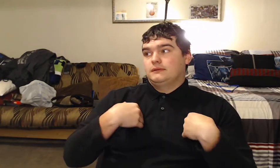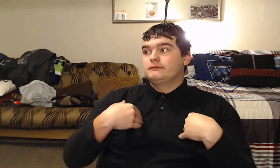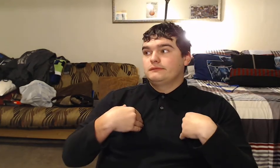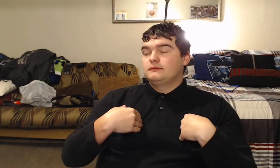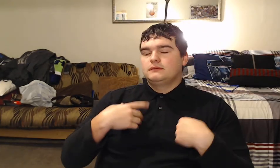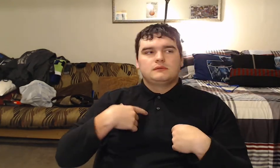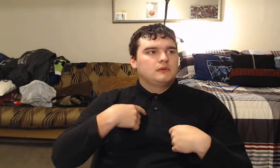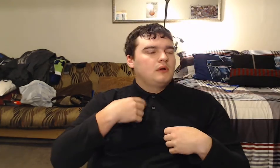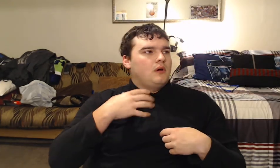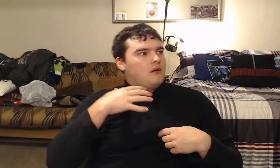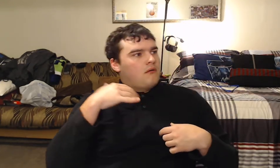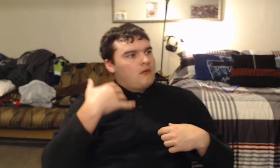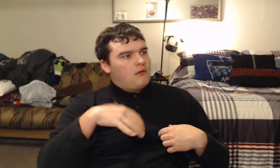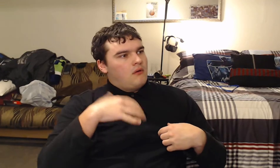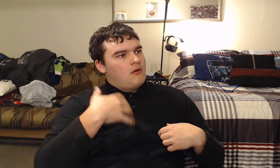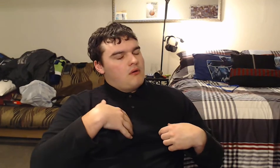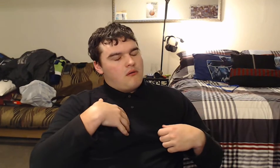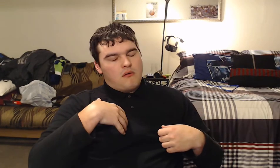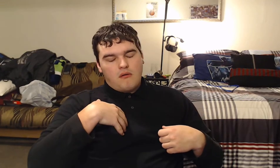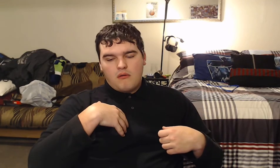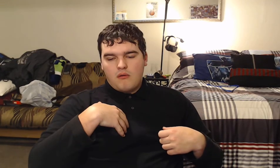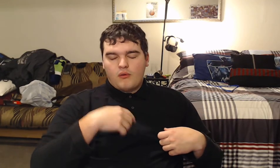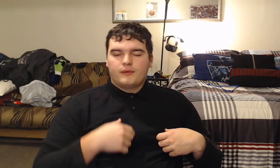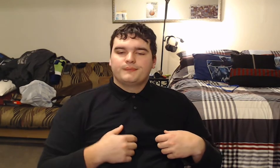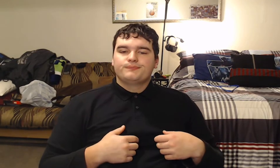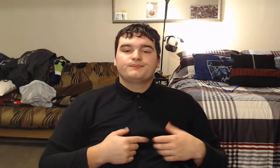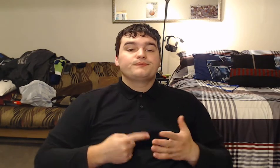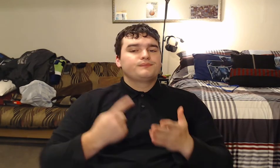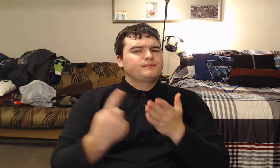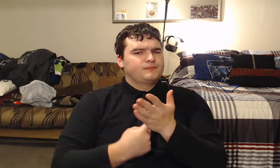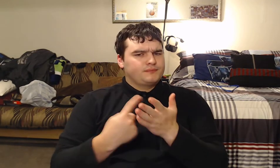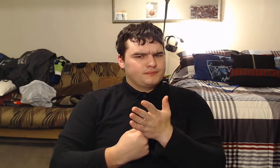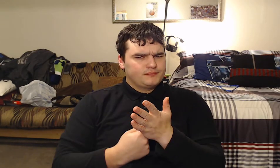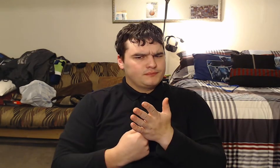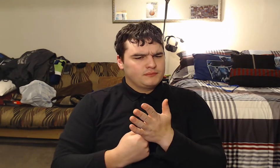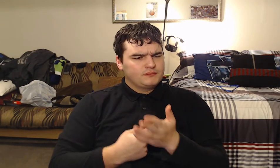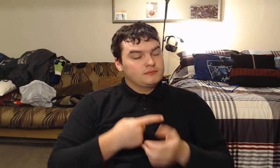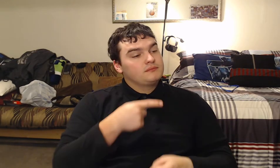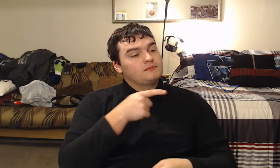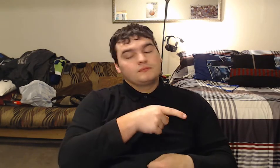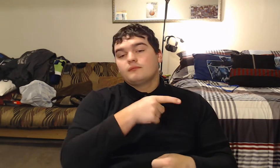Sometimes quacks use odd machines for their cures.